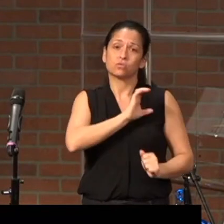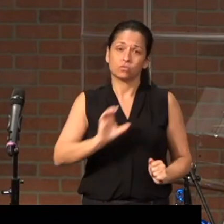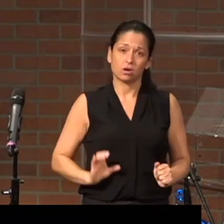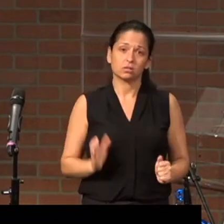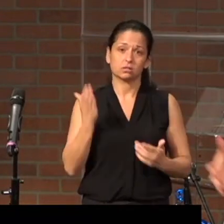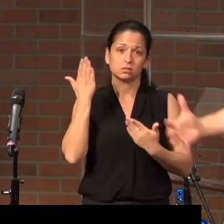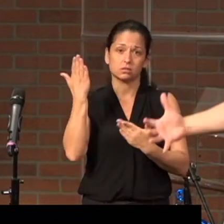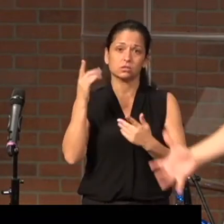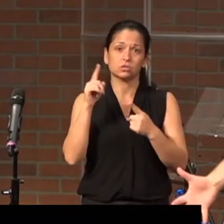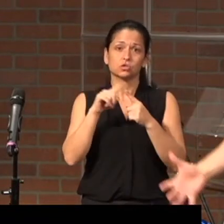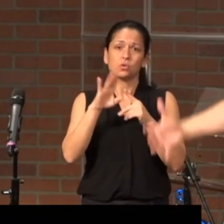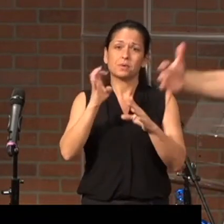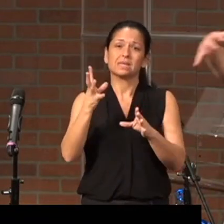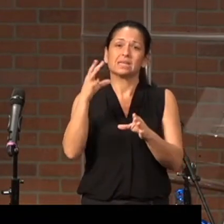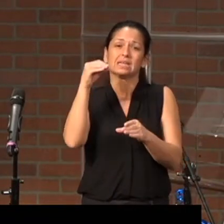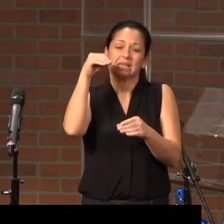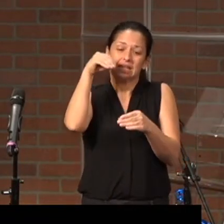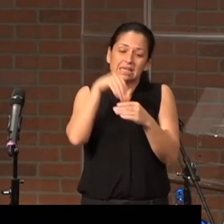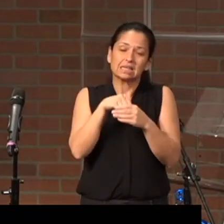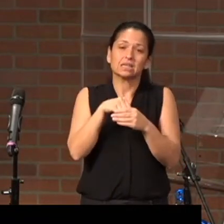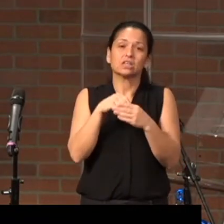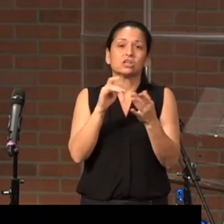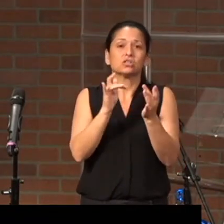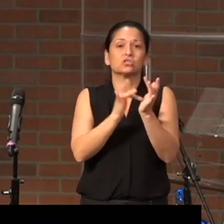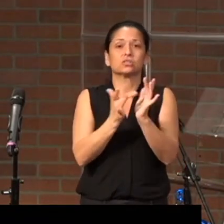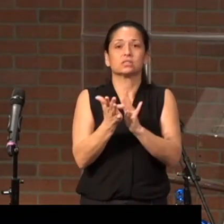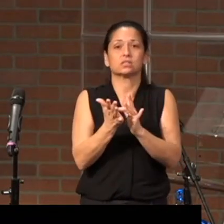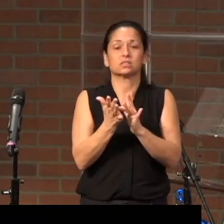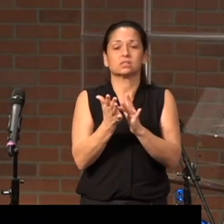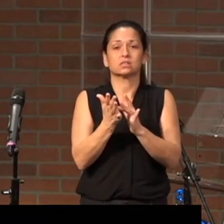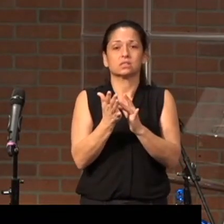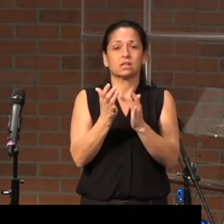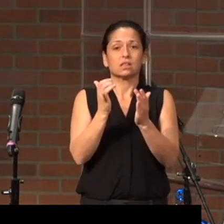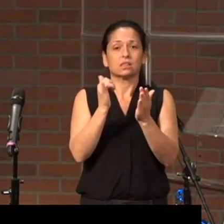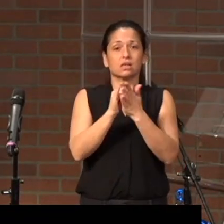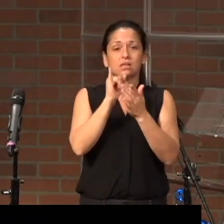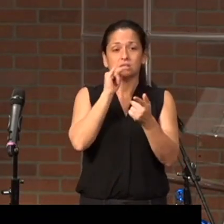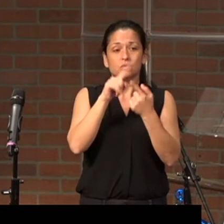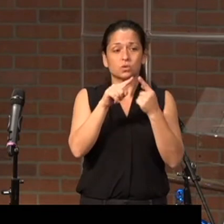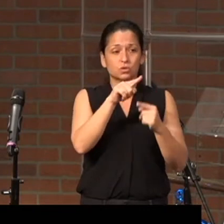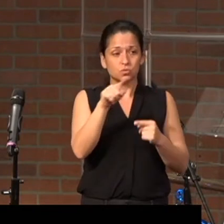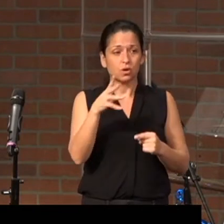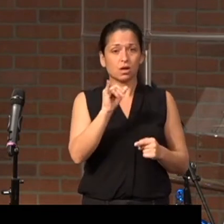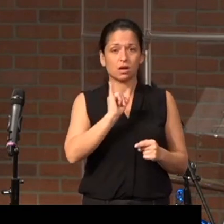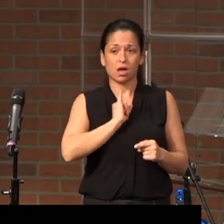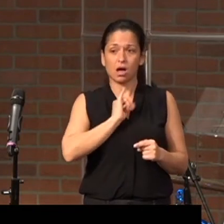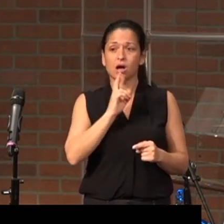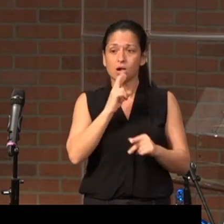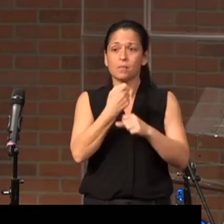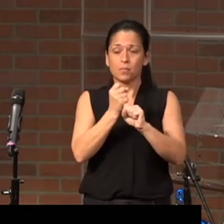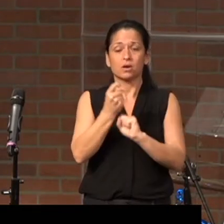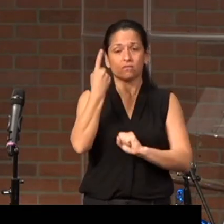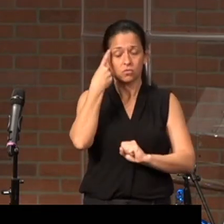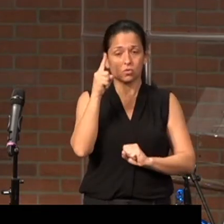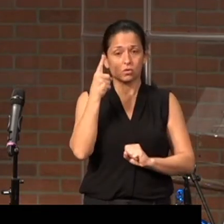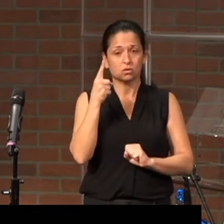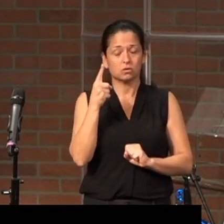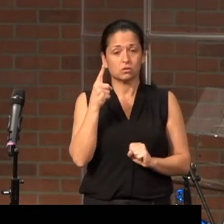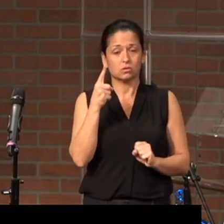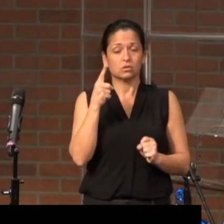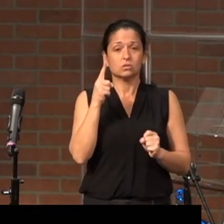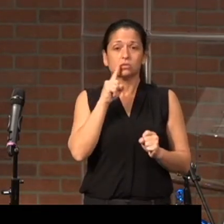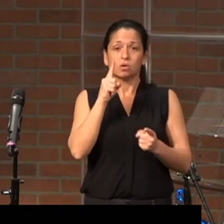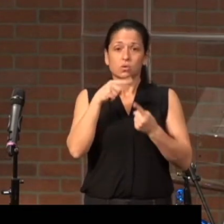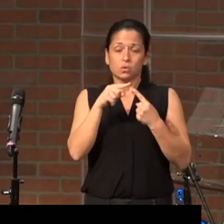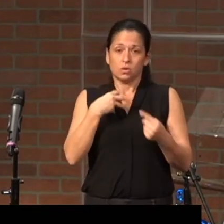to be in Jesus, that that is what you and I were made for. And so when we